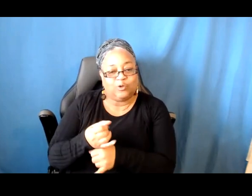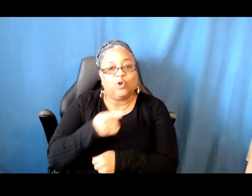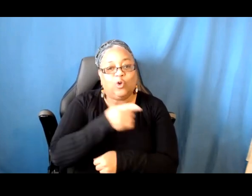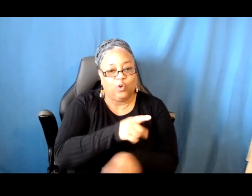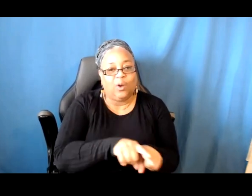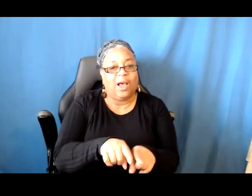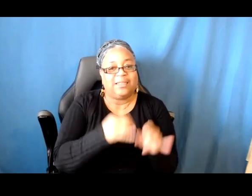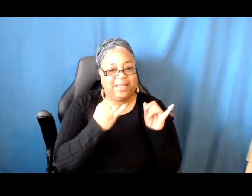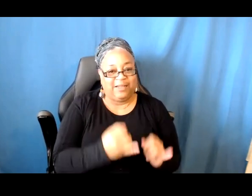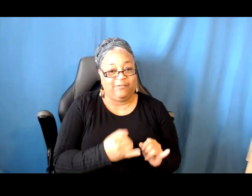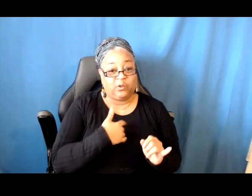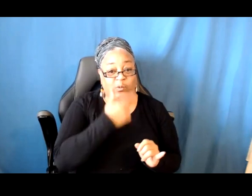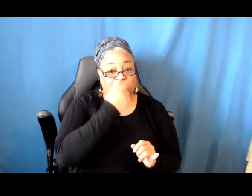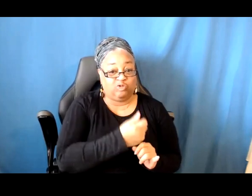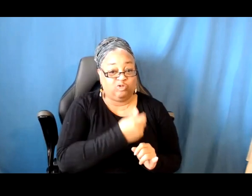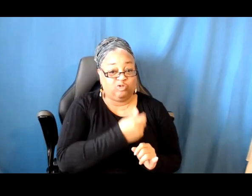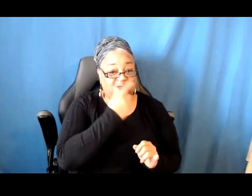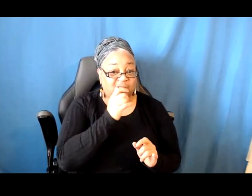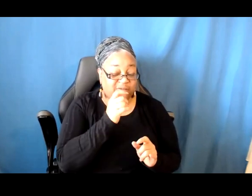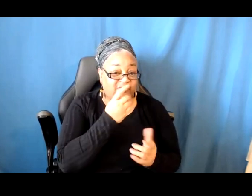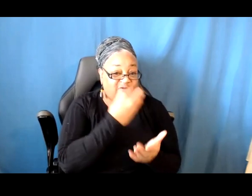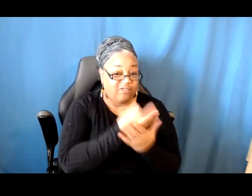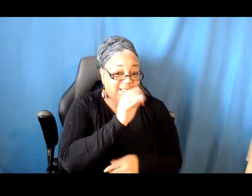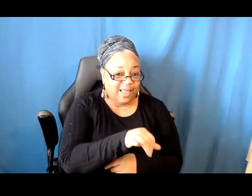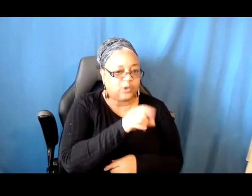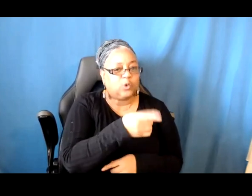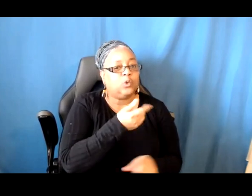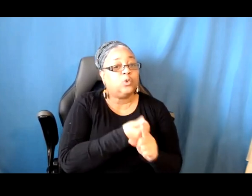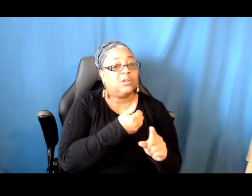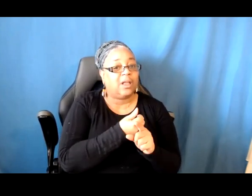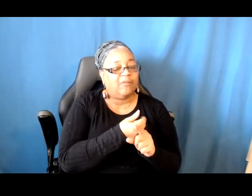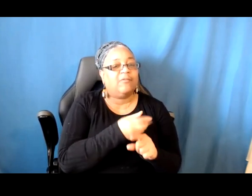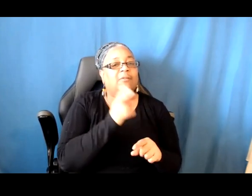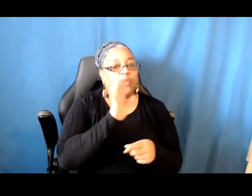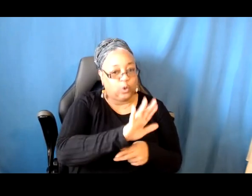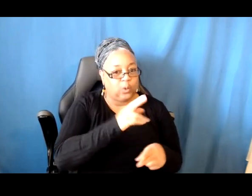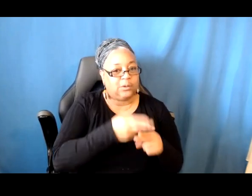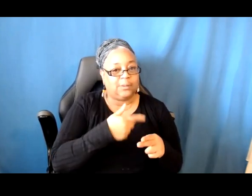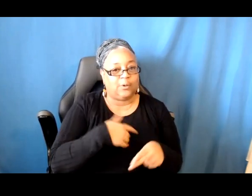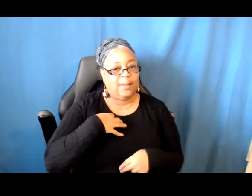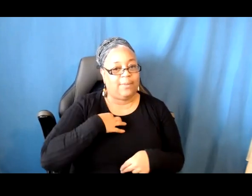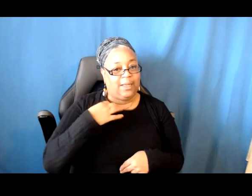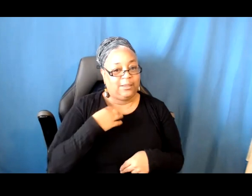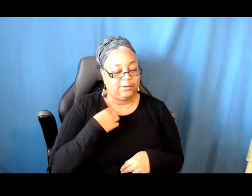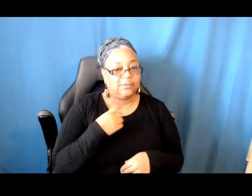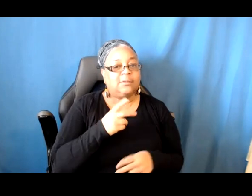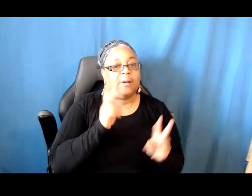that we are interested in funding. So you yourself would be the name on the application and this person speaking to the project.